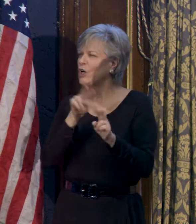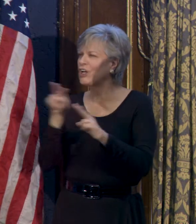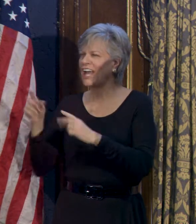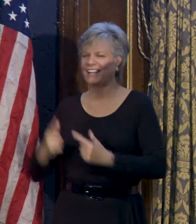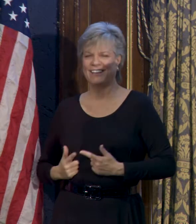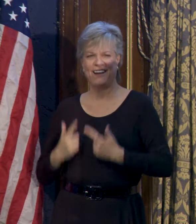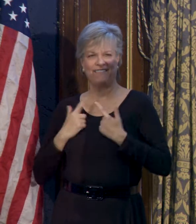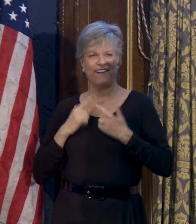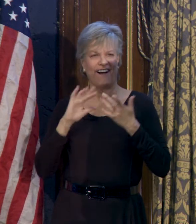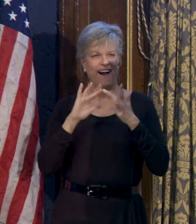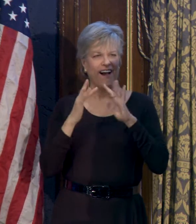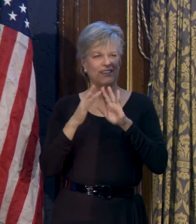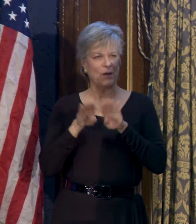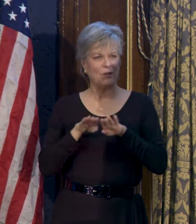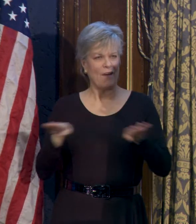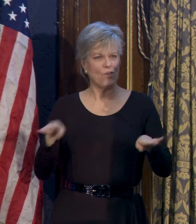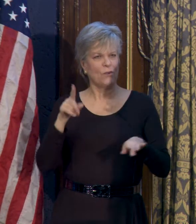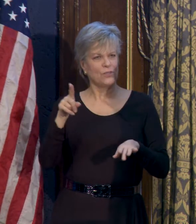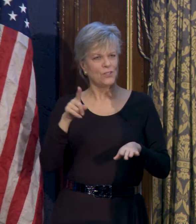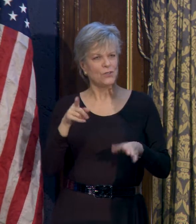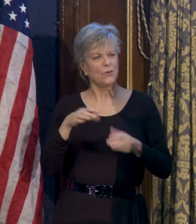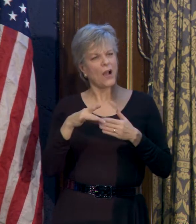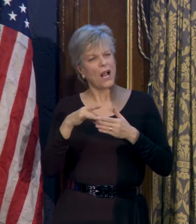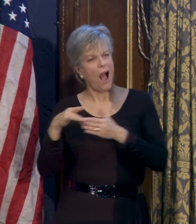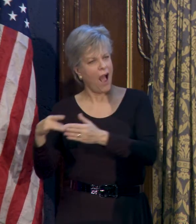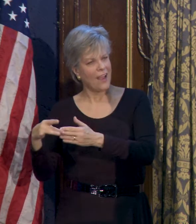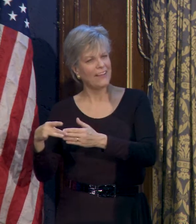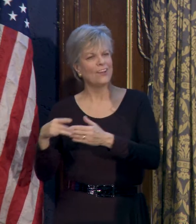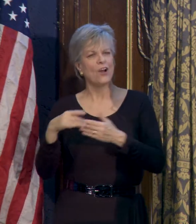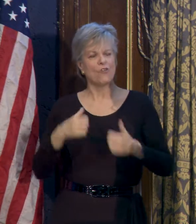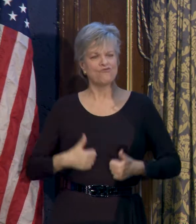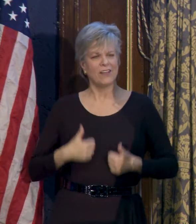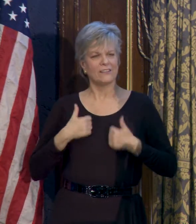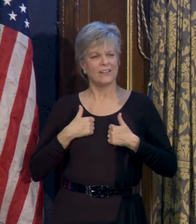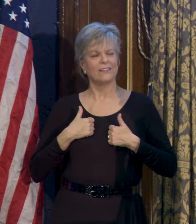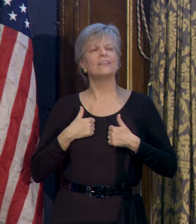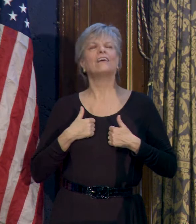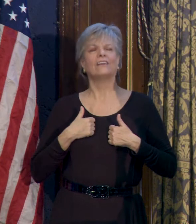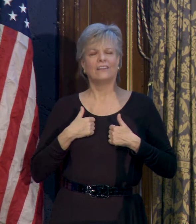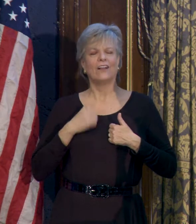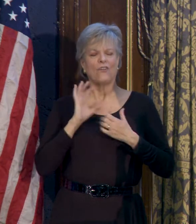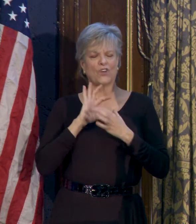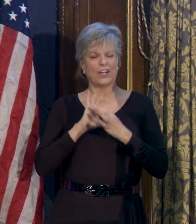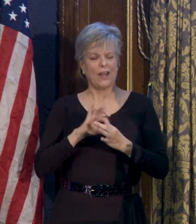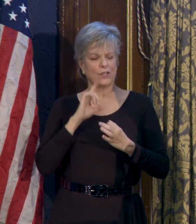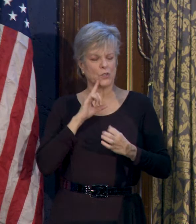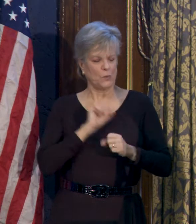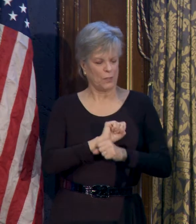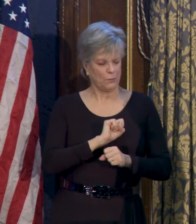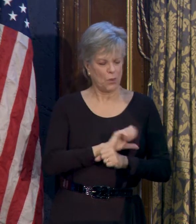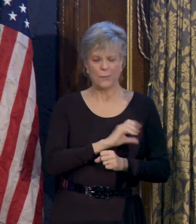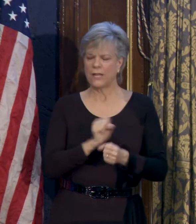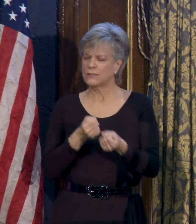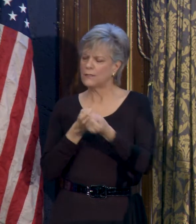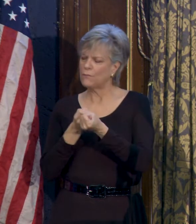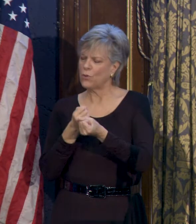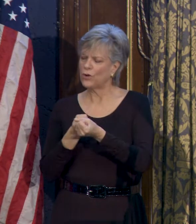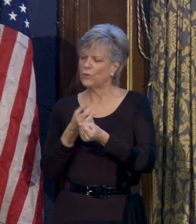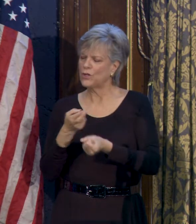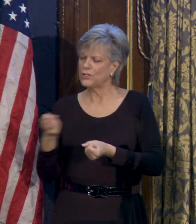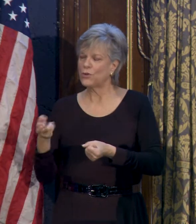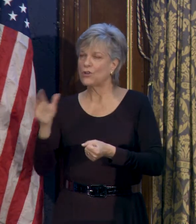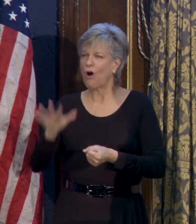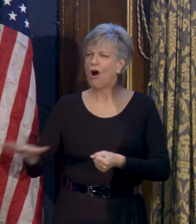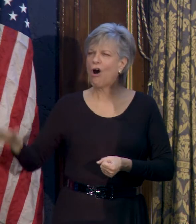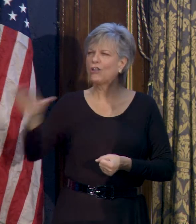platform meant to act as a guide for residents looking for connections to employment, educational, and supportive resources throughout Cook